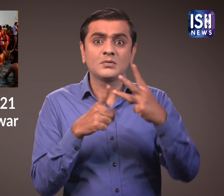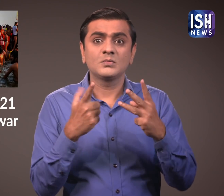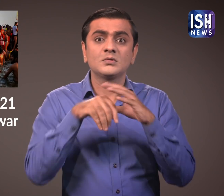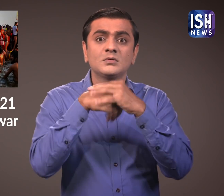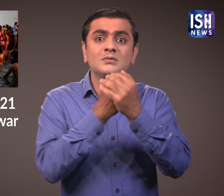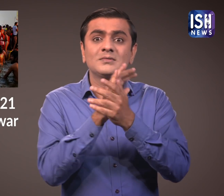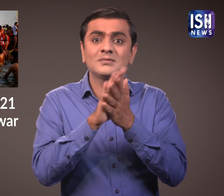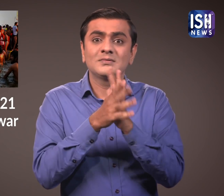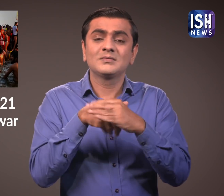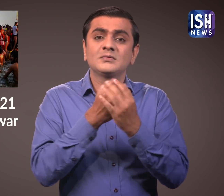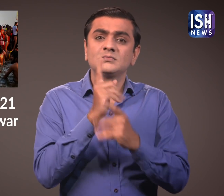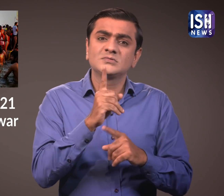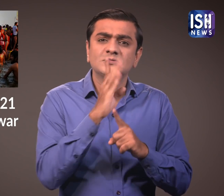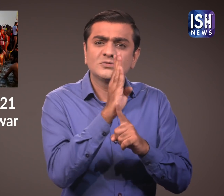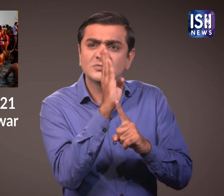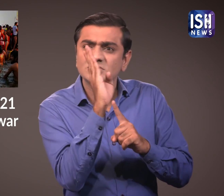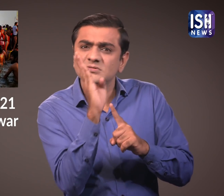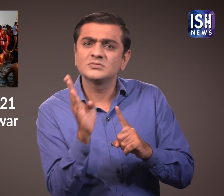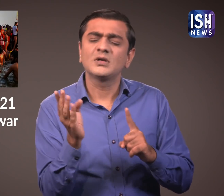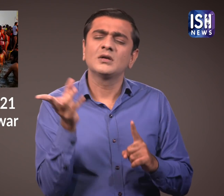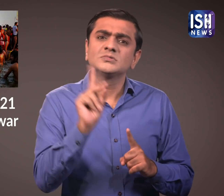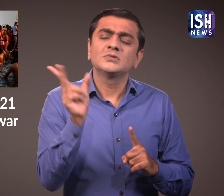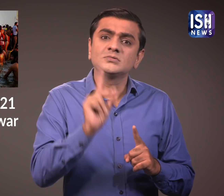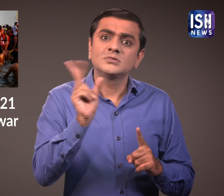and people have to sanitise frequently.